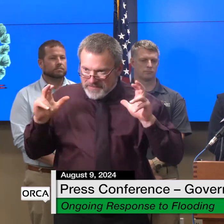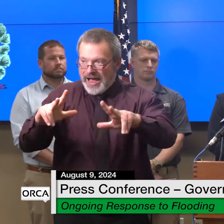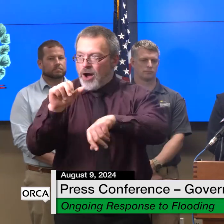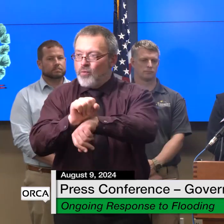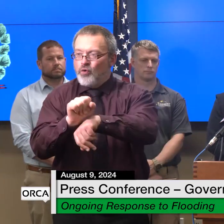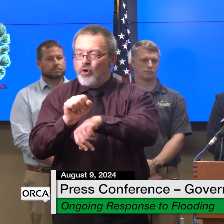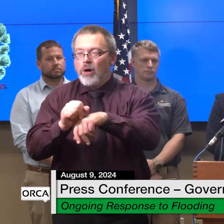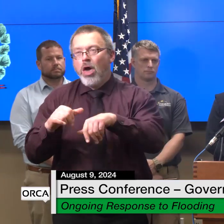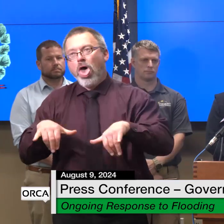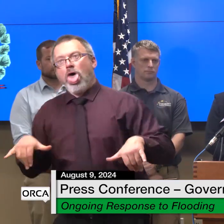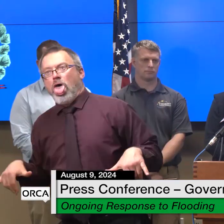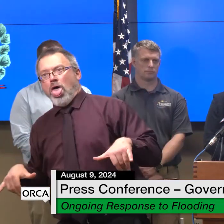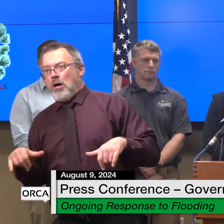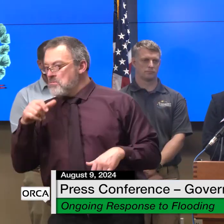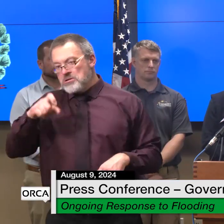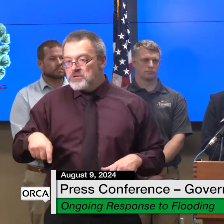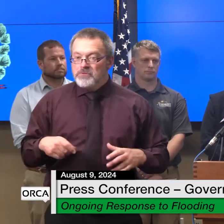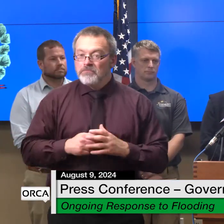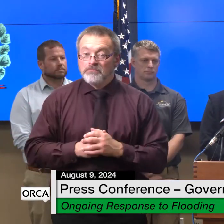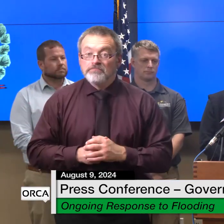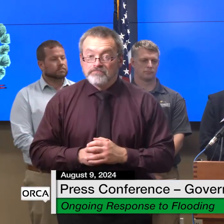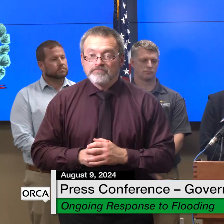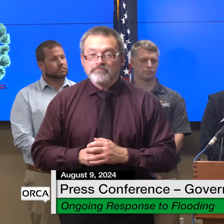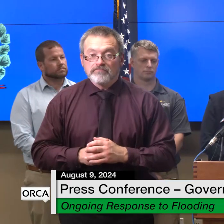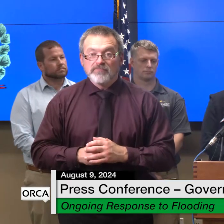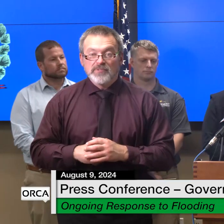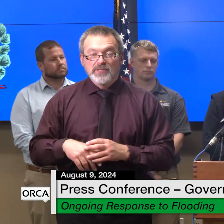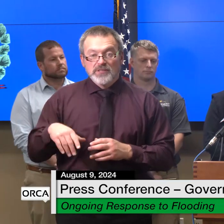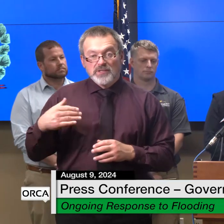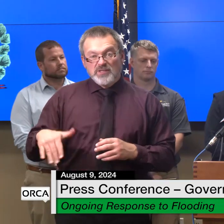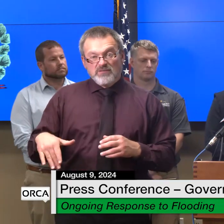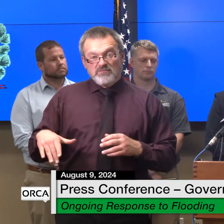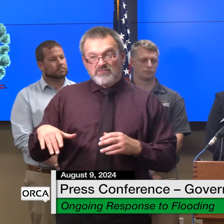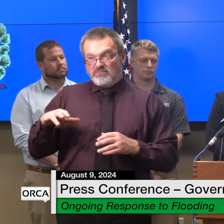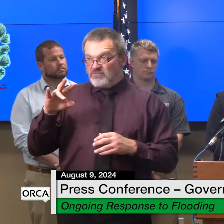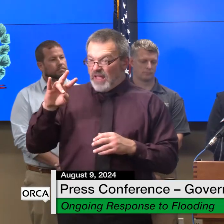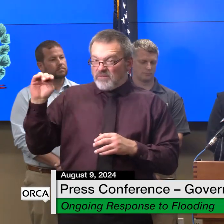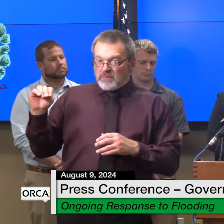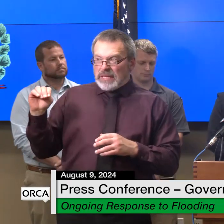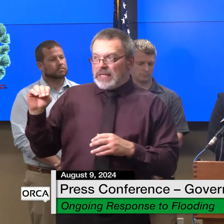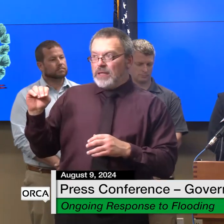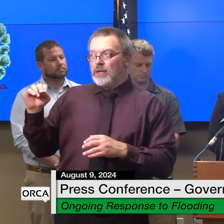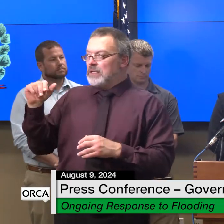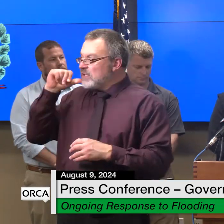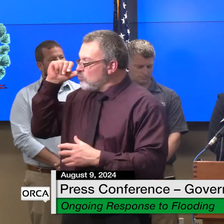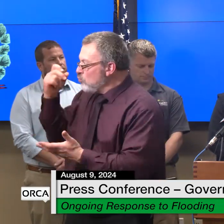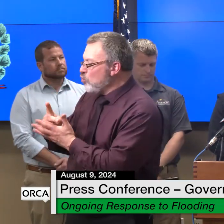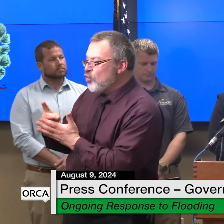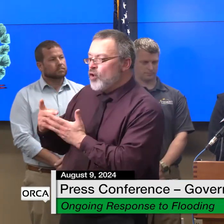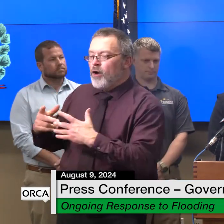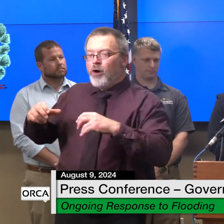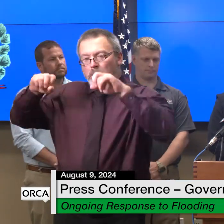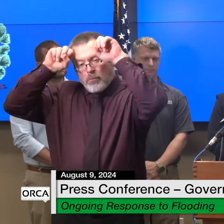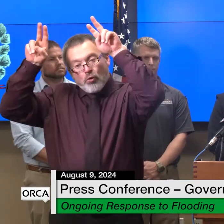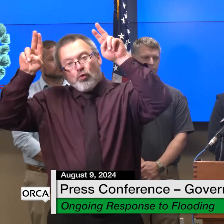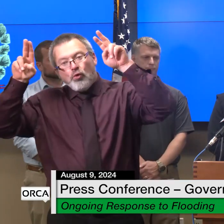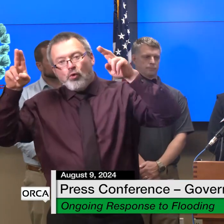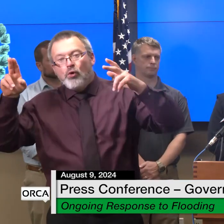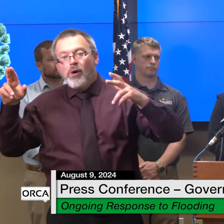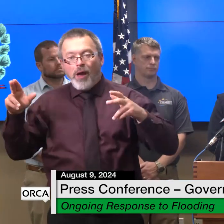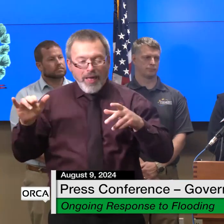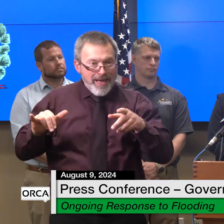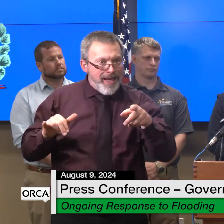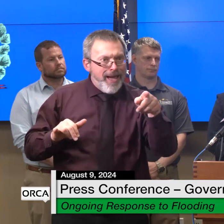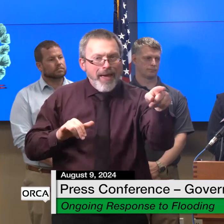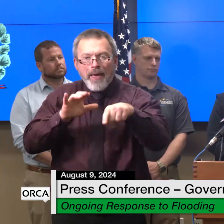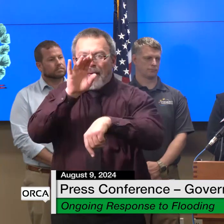online but i can tell you that the seven million approved yesterday will go to help businesses farms and non-profits that